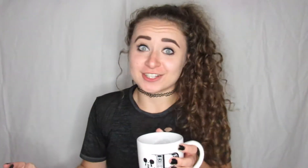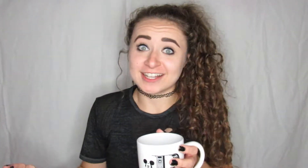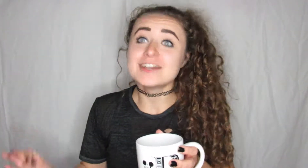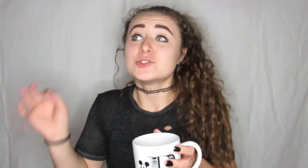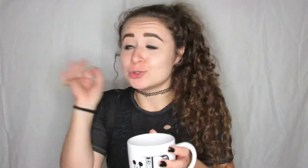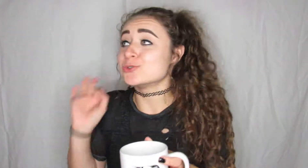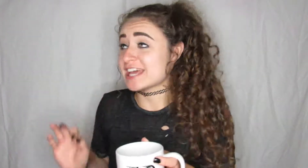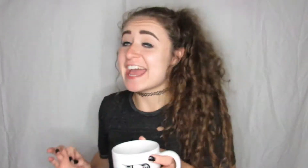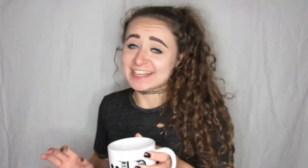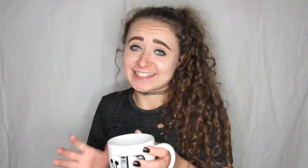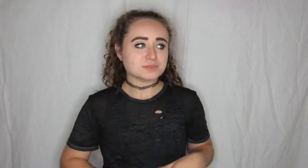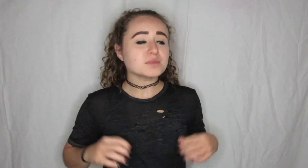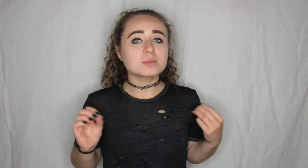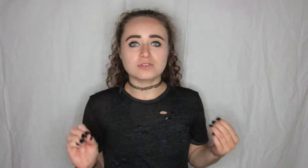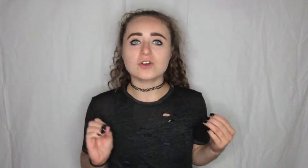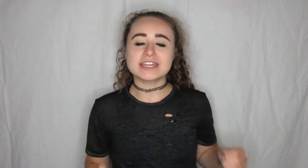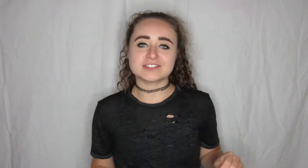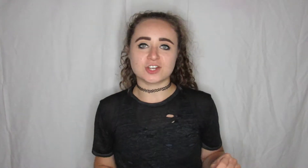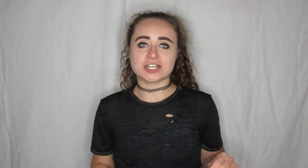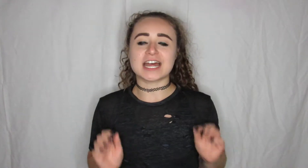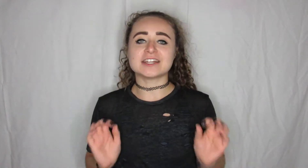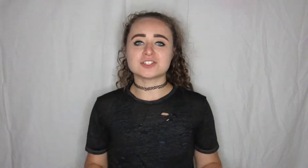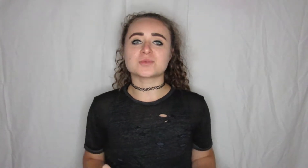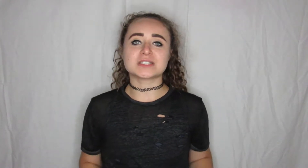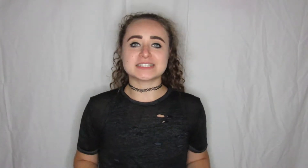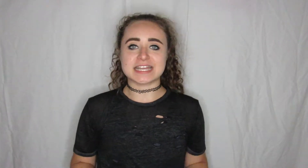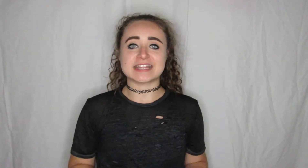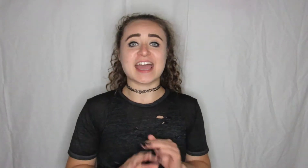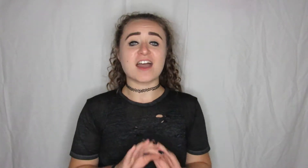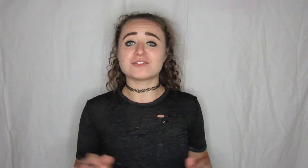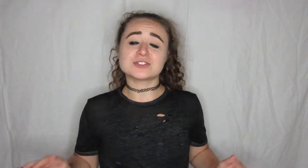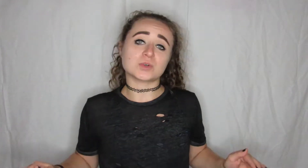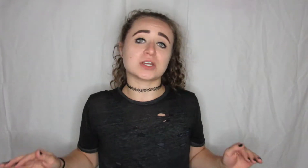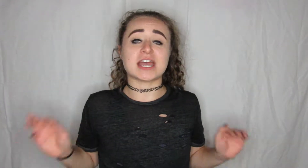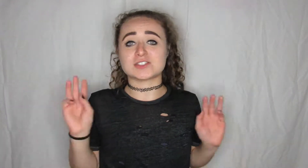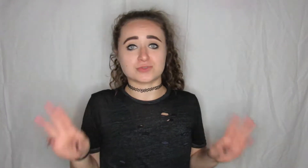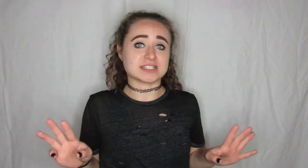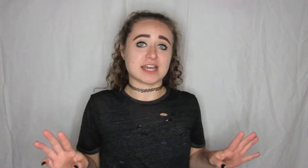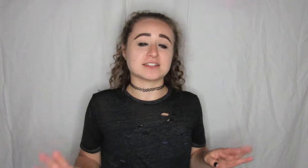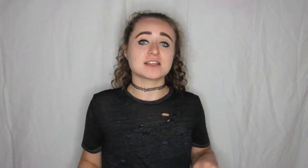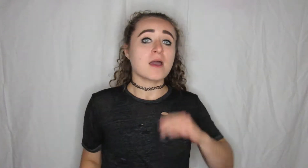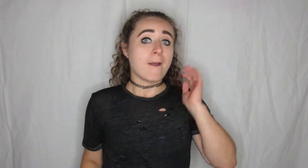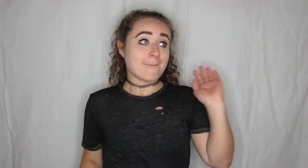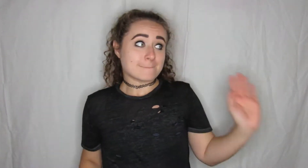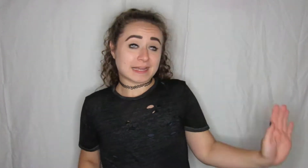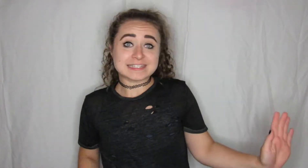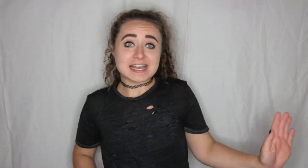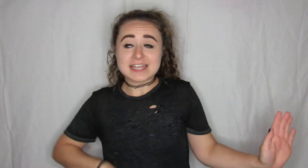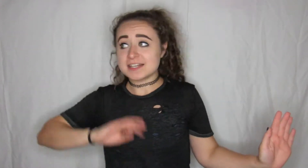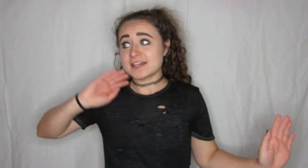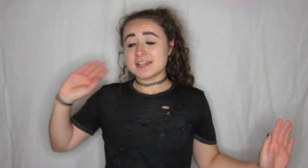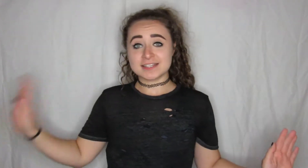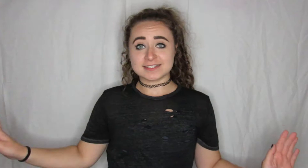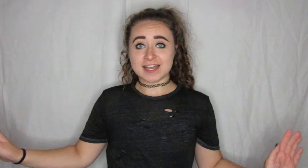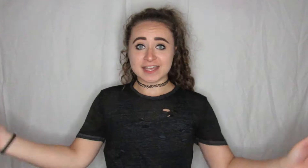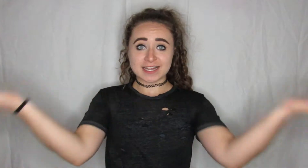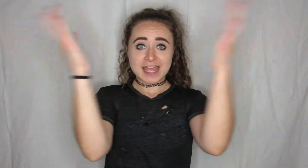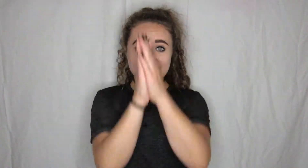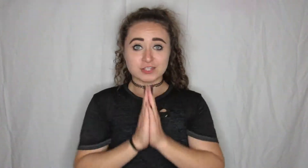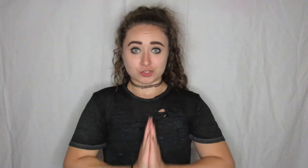today before I get started I just want to say that every story has three sides my side his side and the